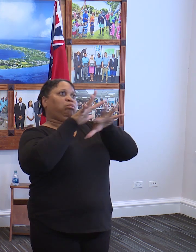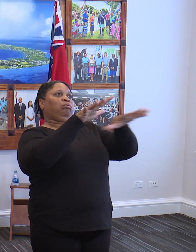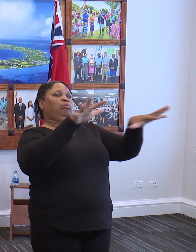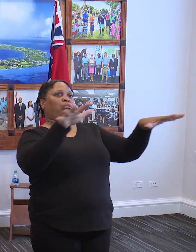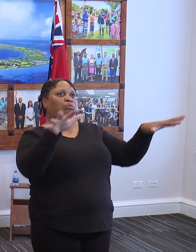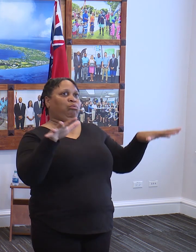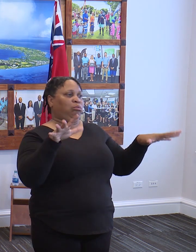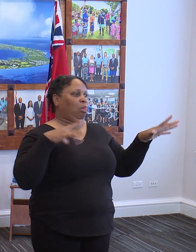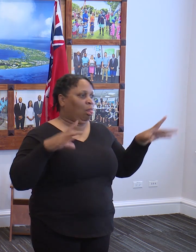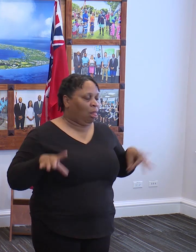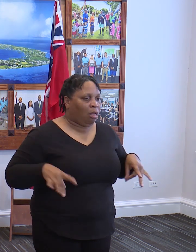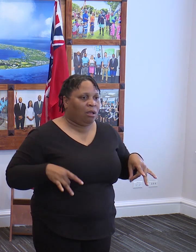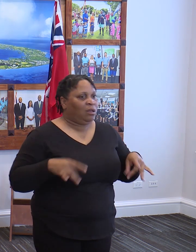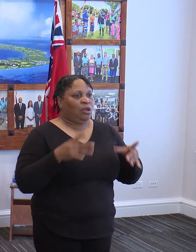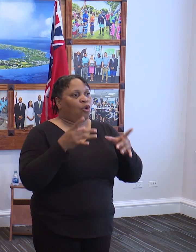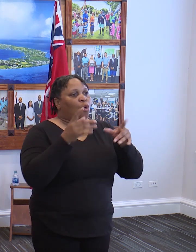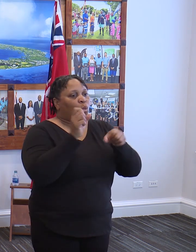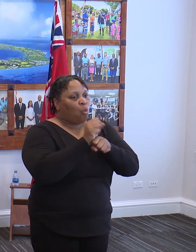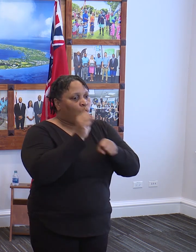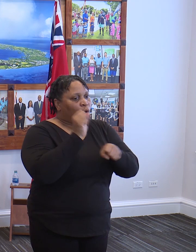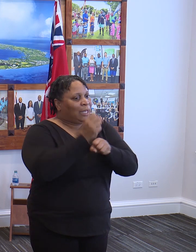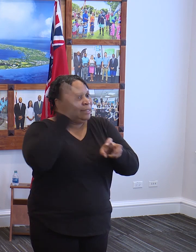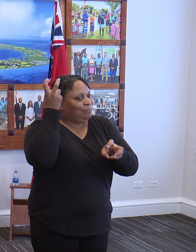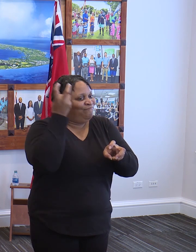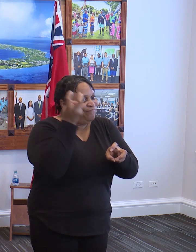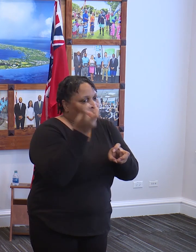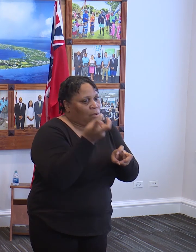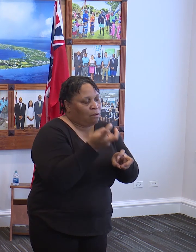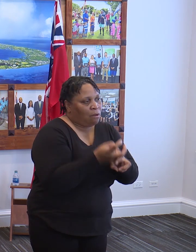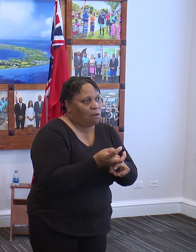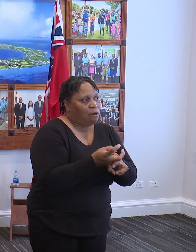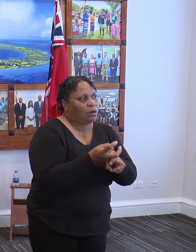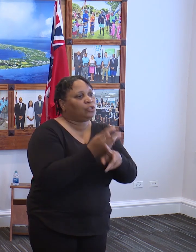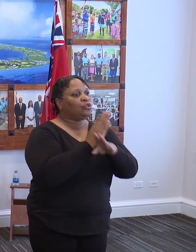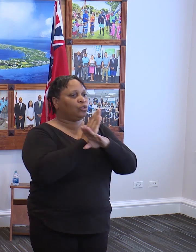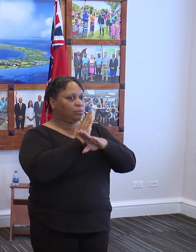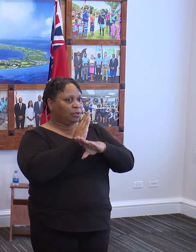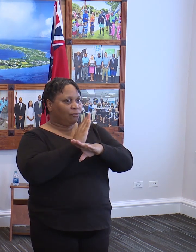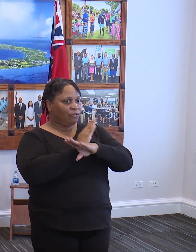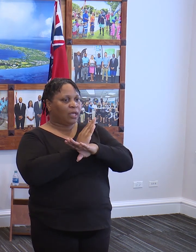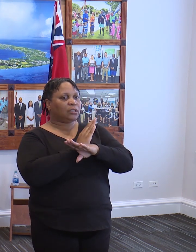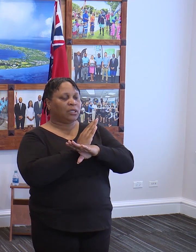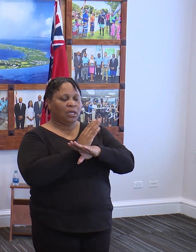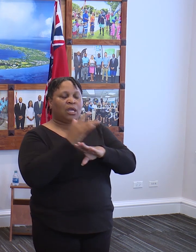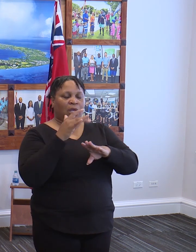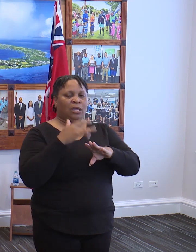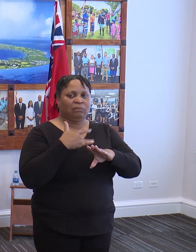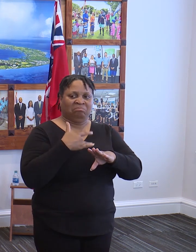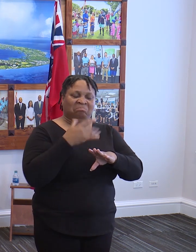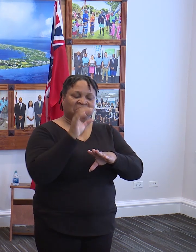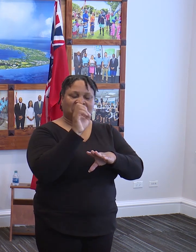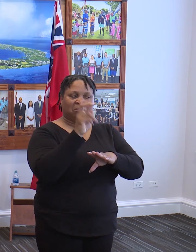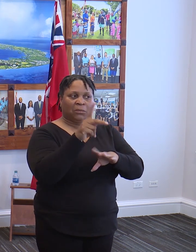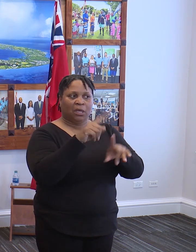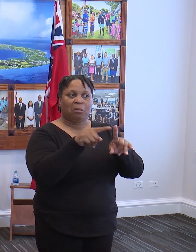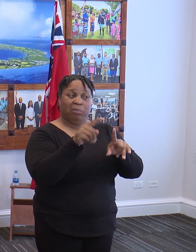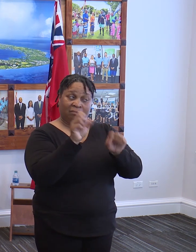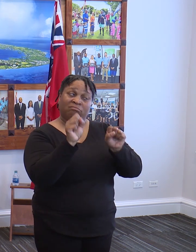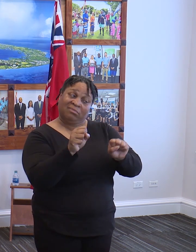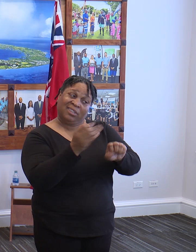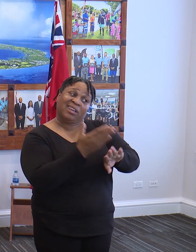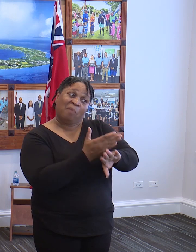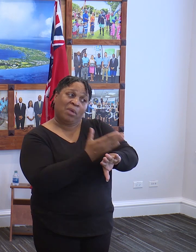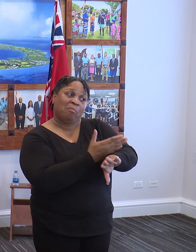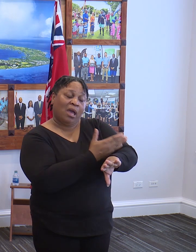is what we are working incredibly hard to prevent. So I think that it is okay, but it can be better.